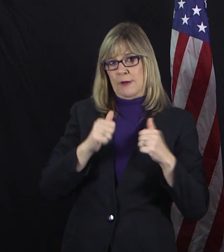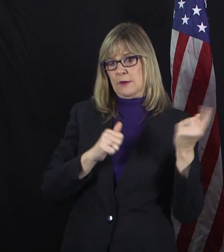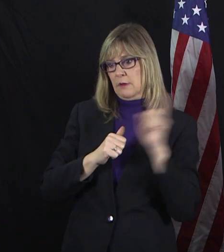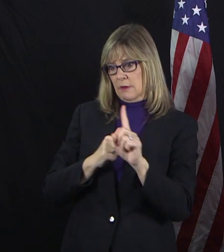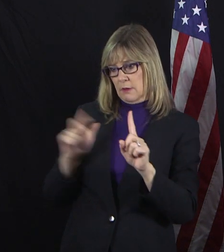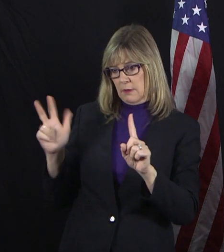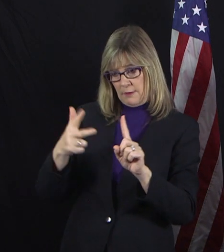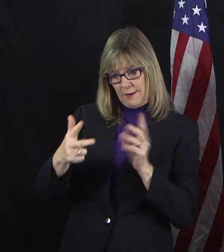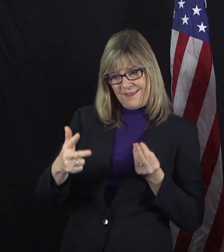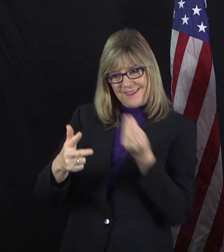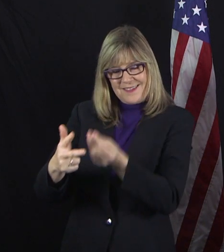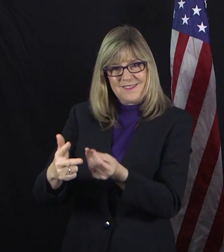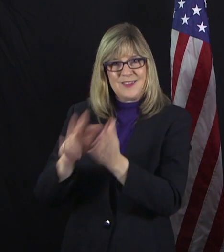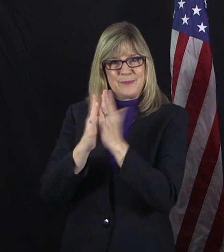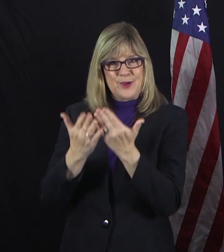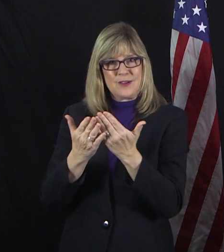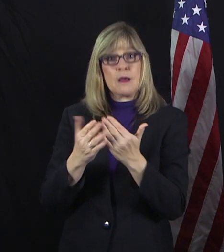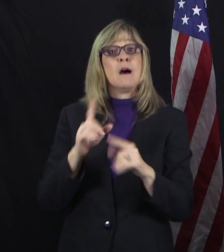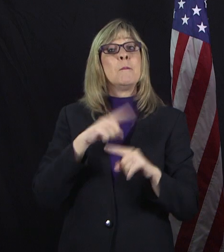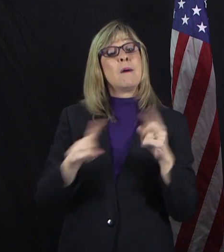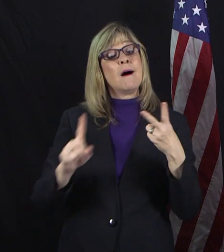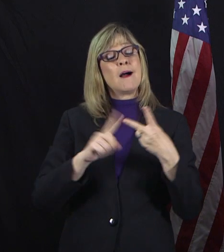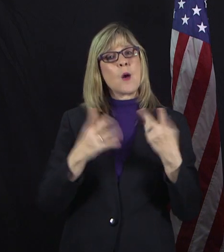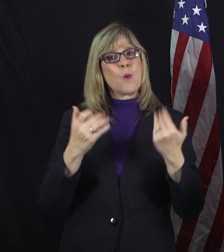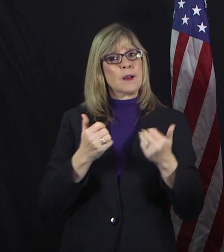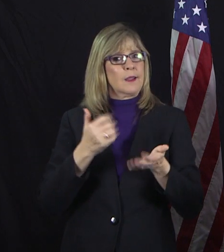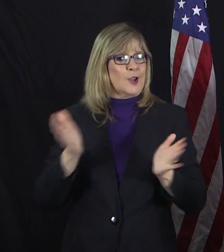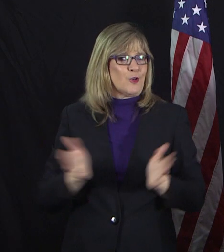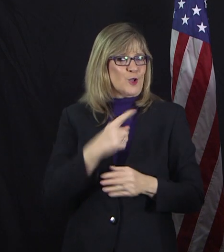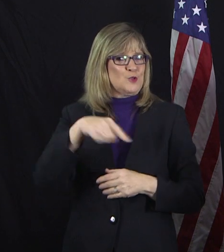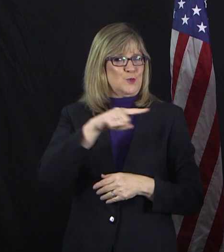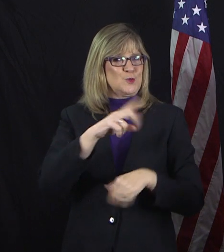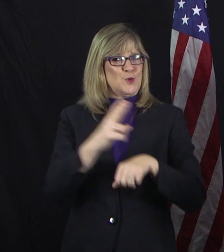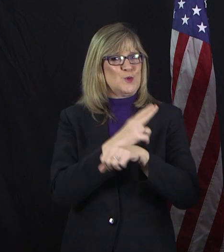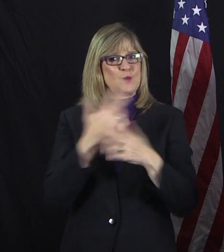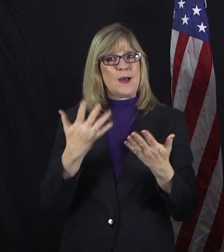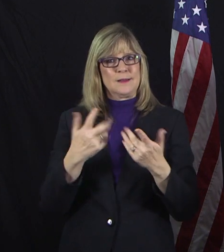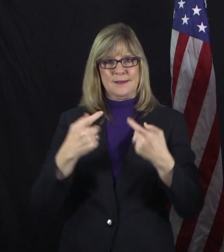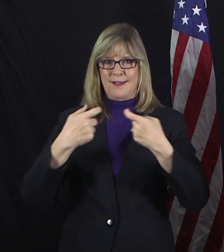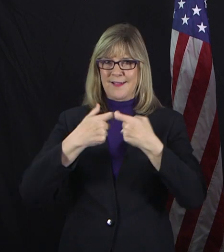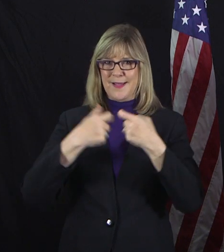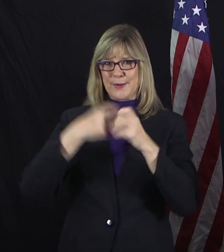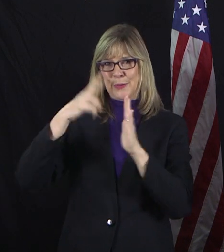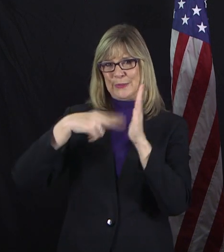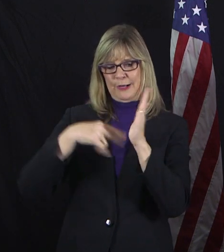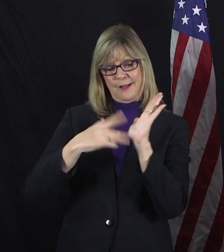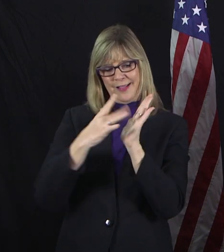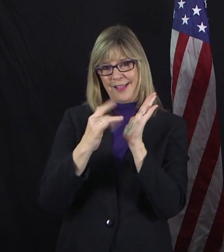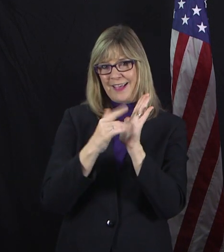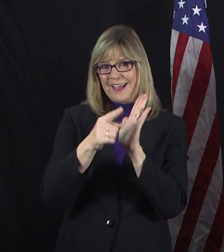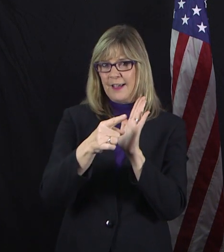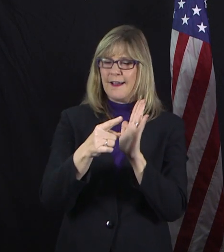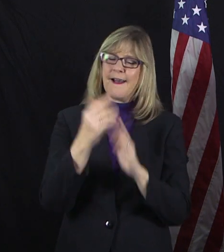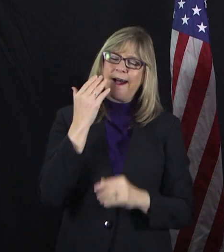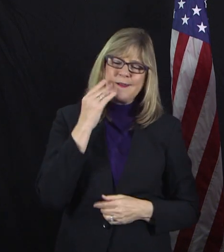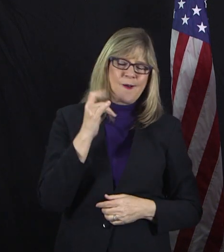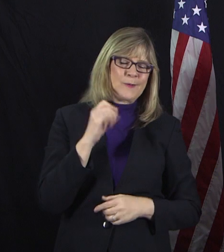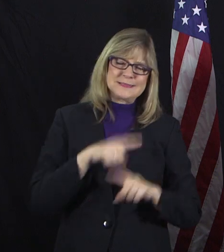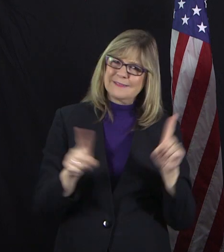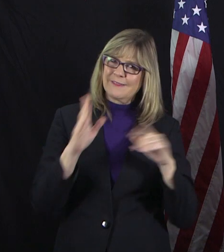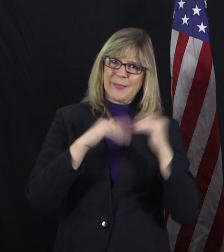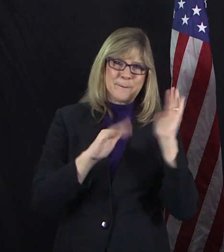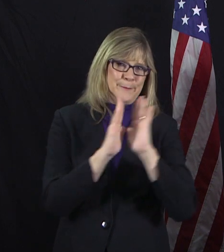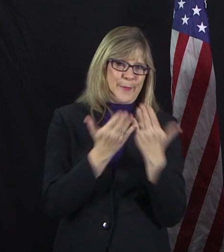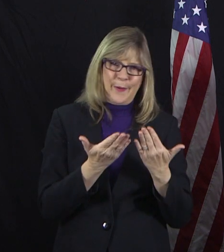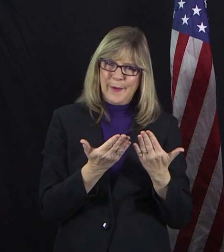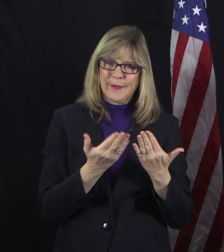to think about using an e-reader. I know if you're not into it, you're not into it. But I promise you this is